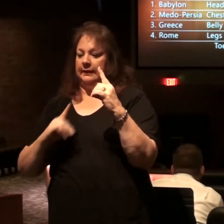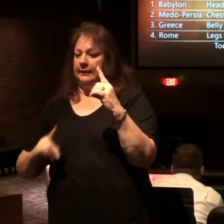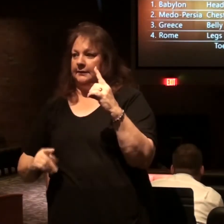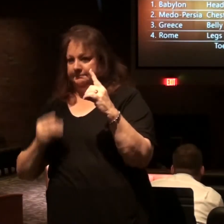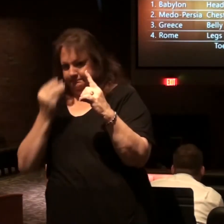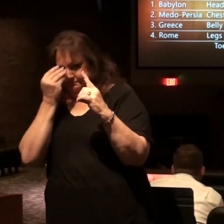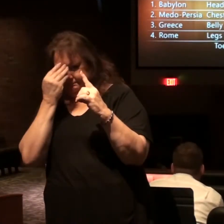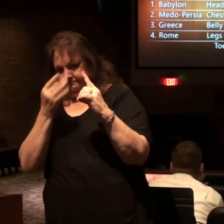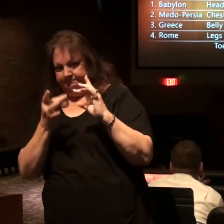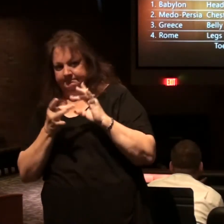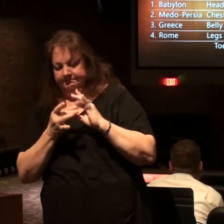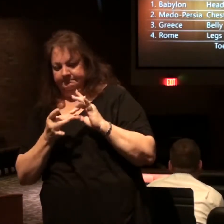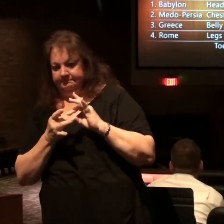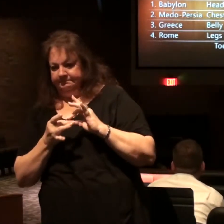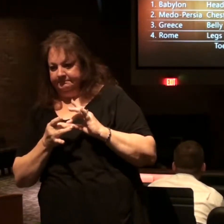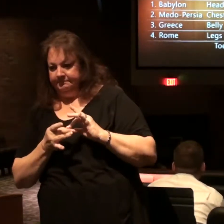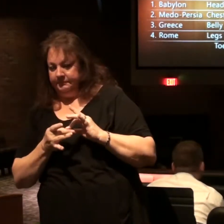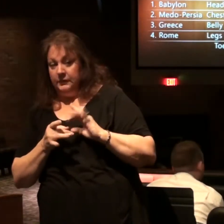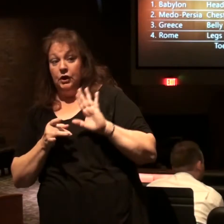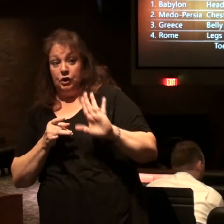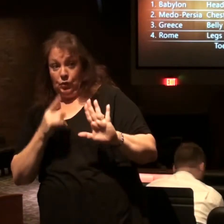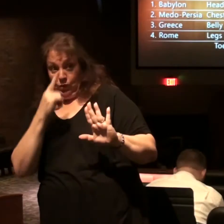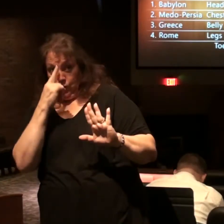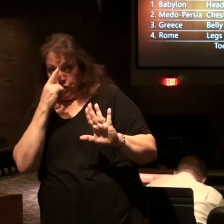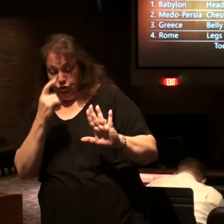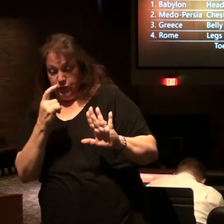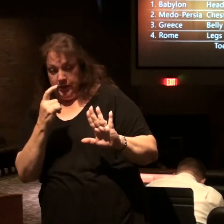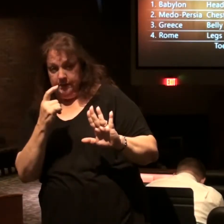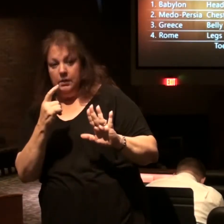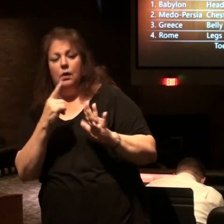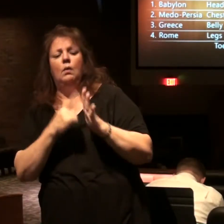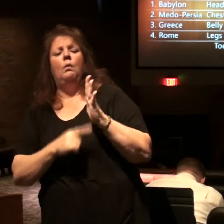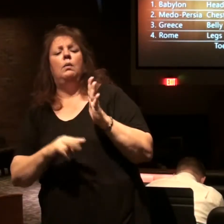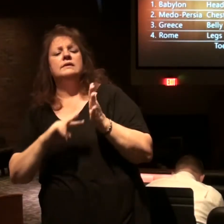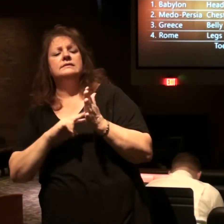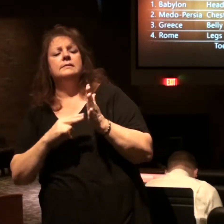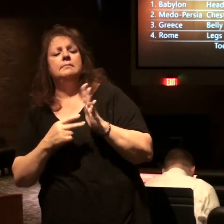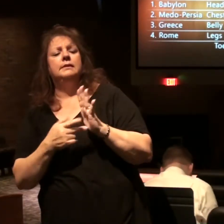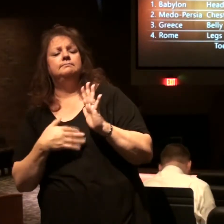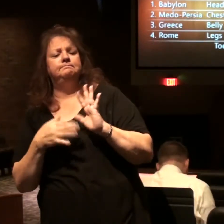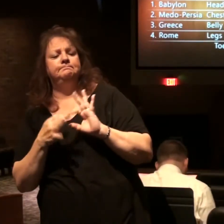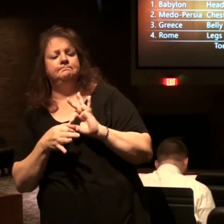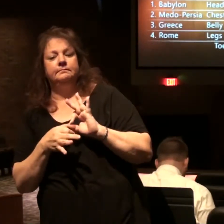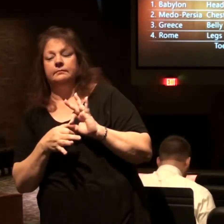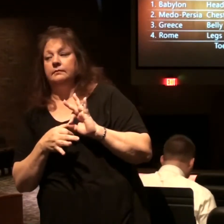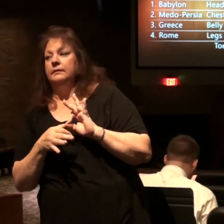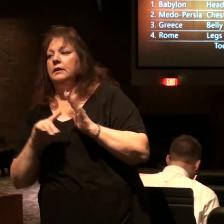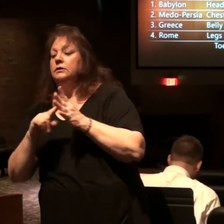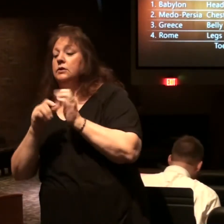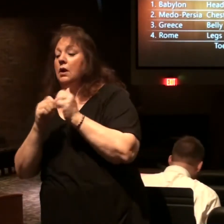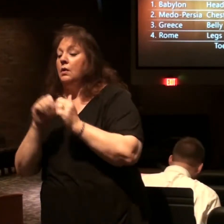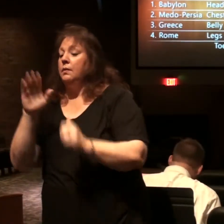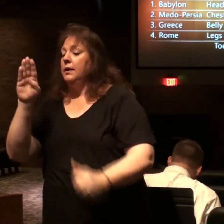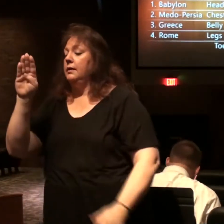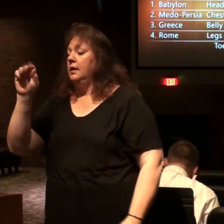tells Nebuchadnezzar what his dream was now I'll tell you the interpretation you start with Babylon